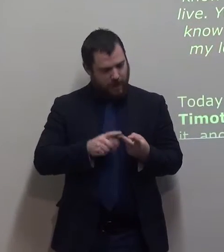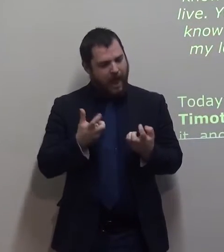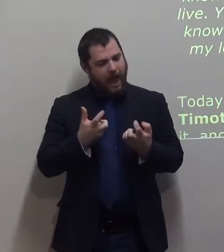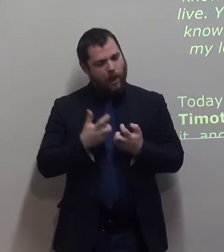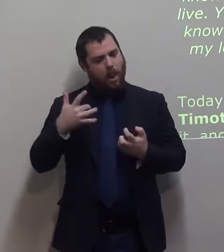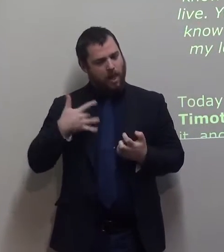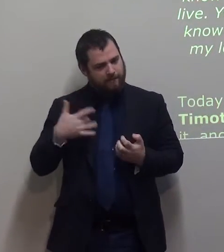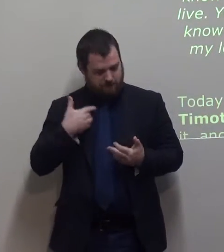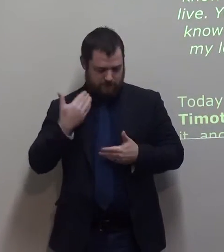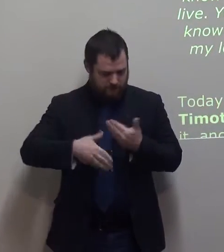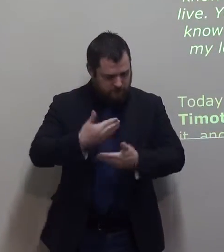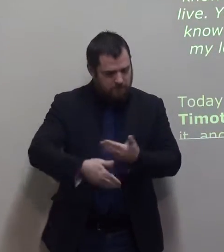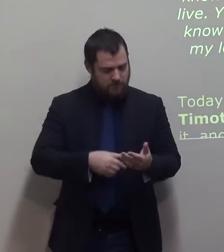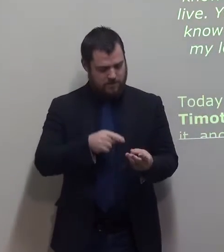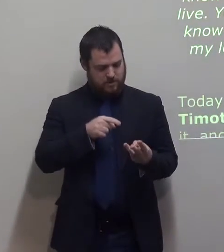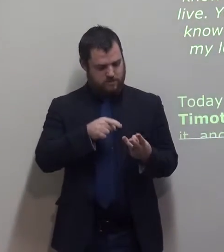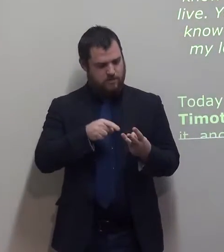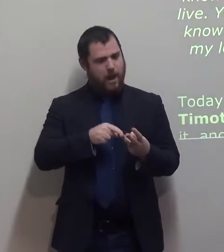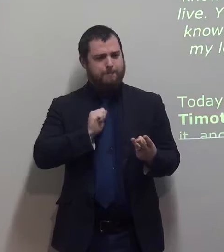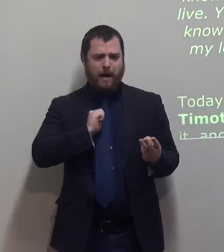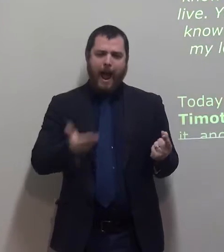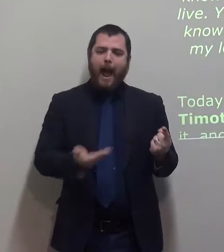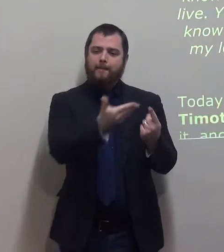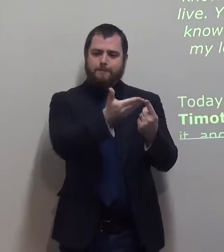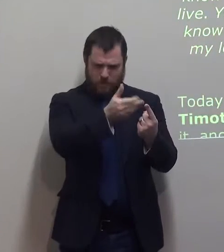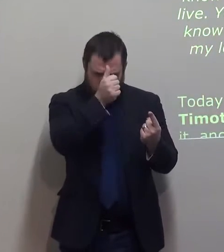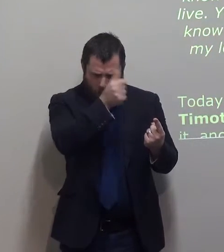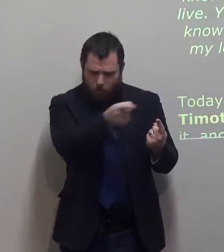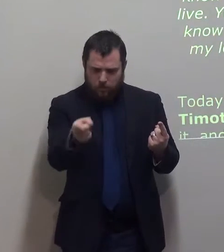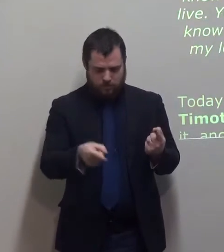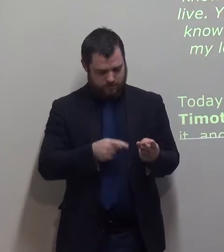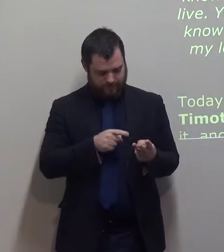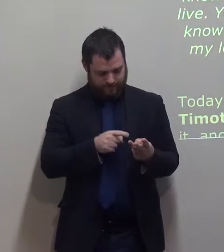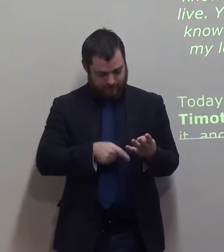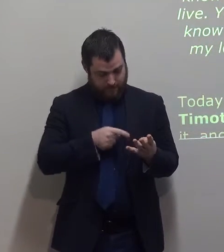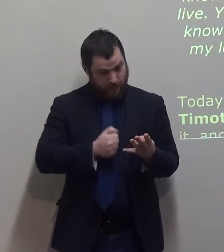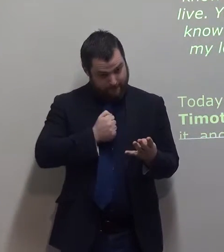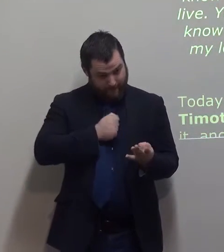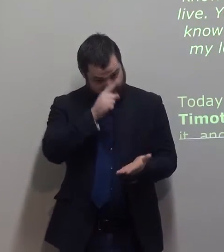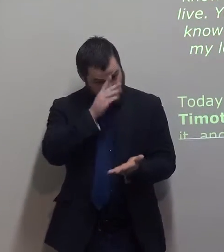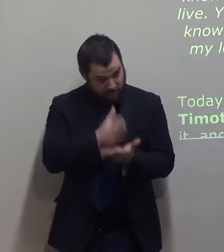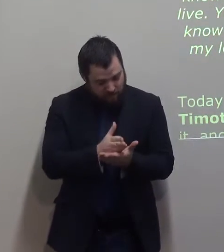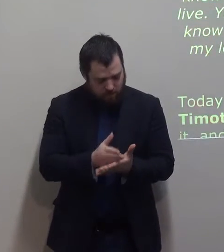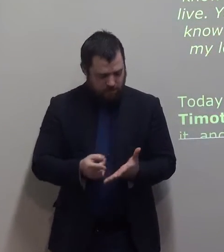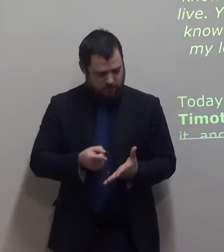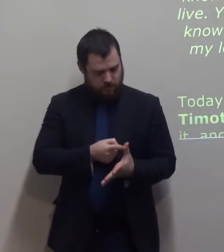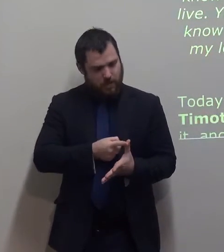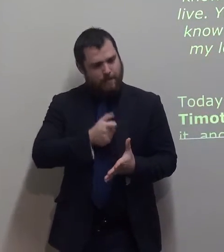You know my goal in your life. You know my faith, my patience, and my